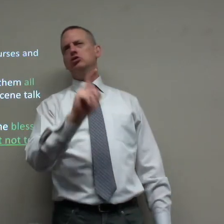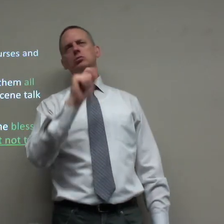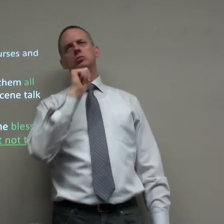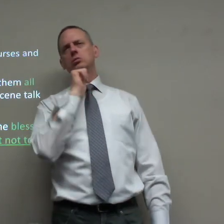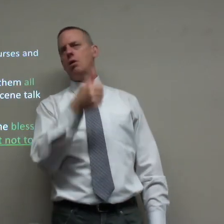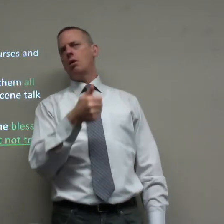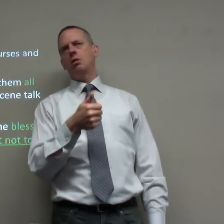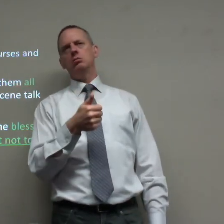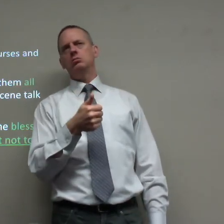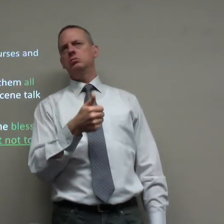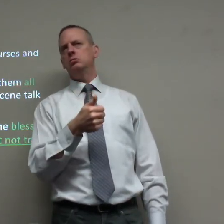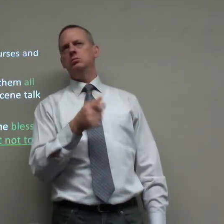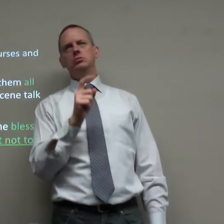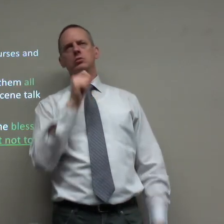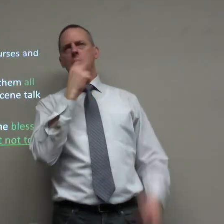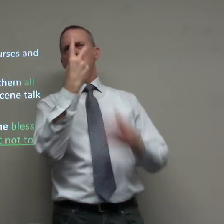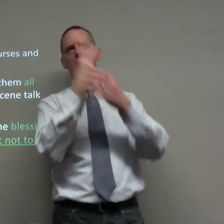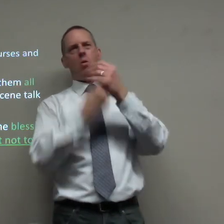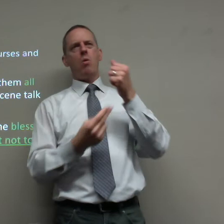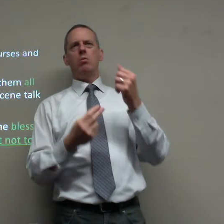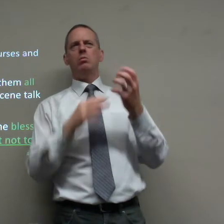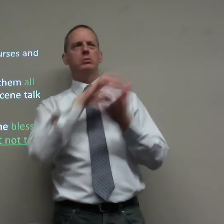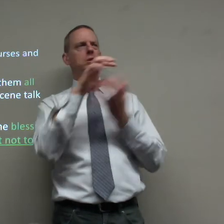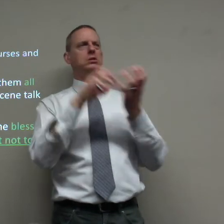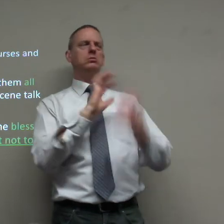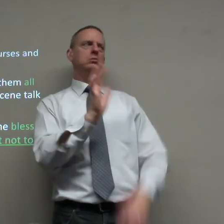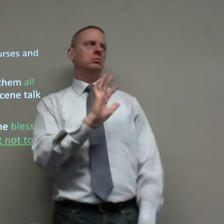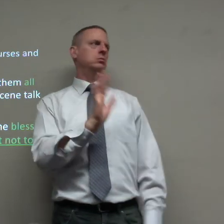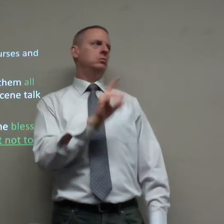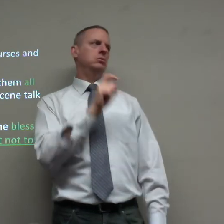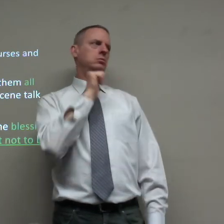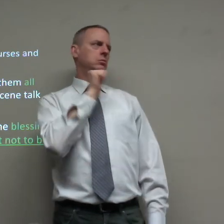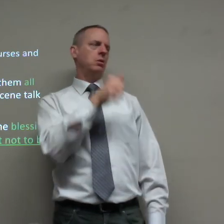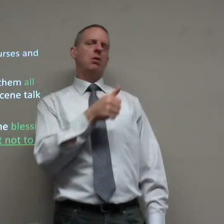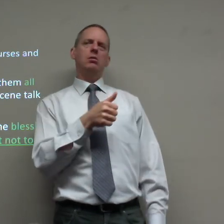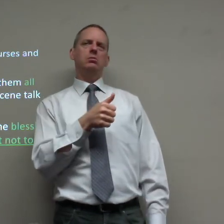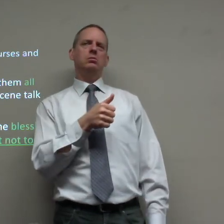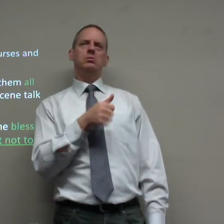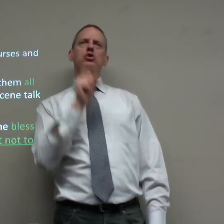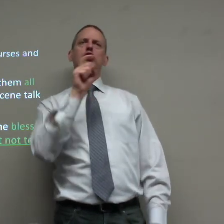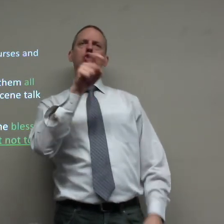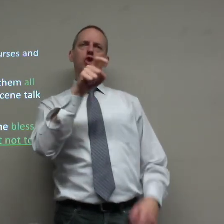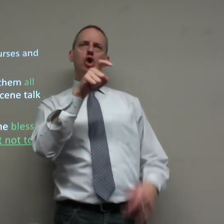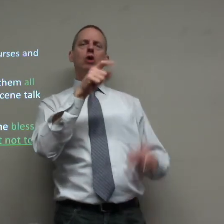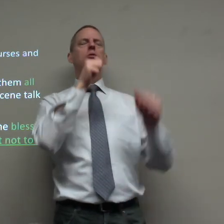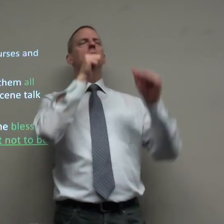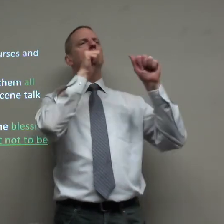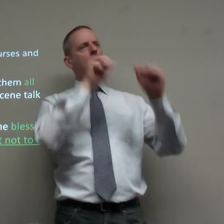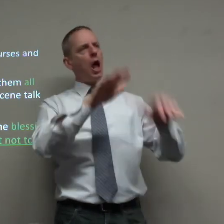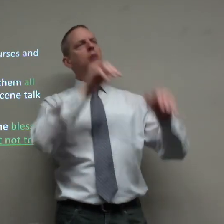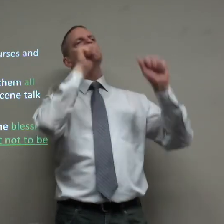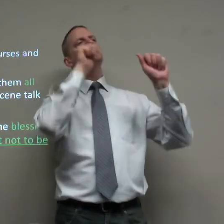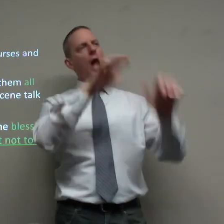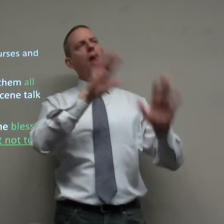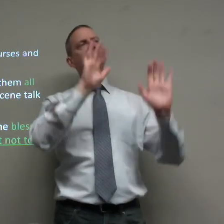you shouldn't talk you shouldn't have you shouldn't should relax